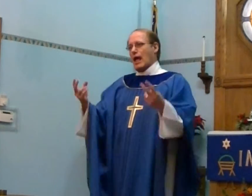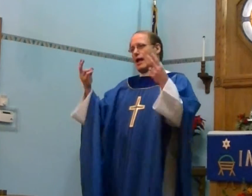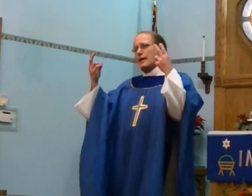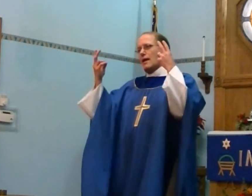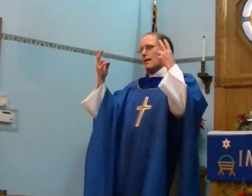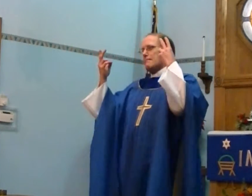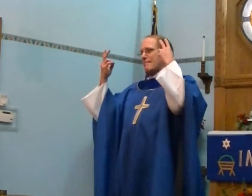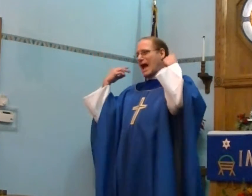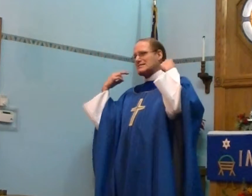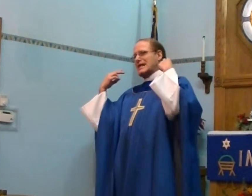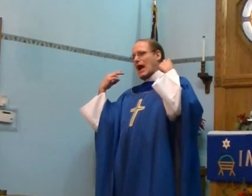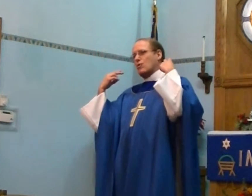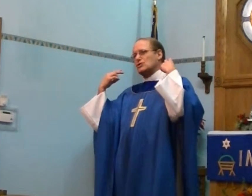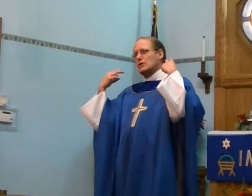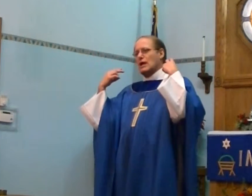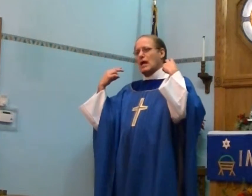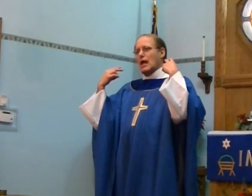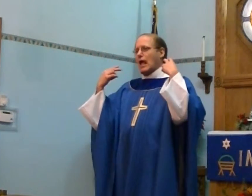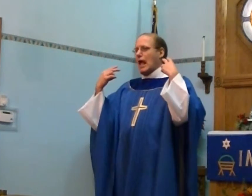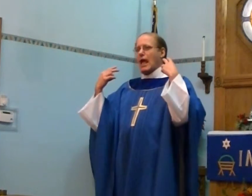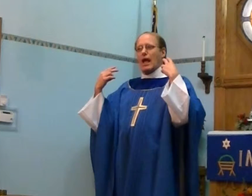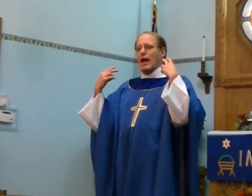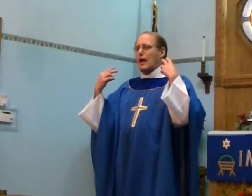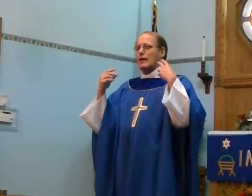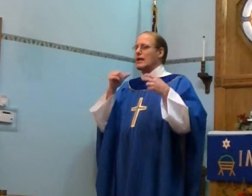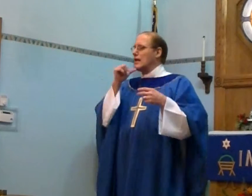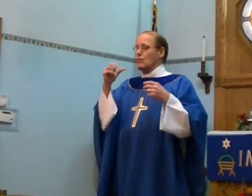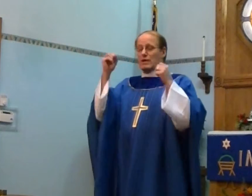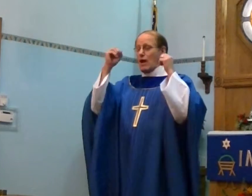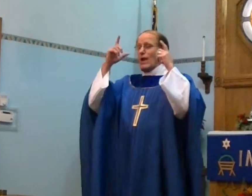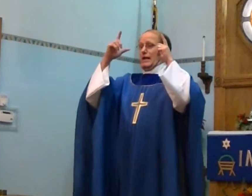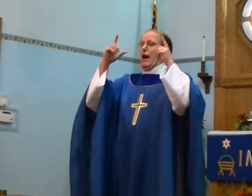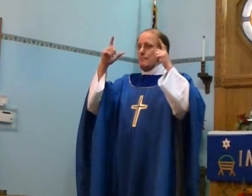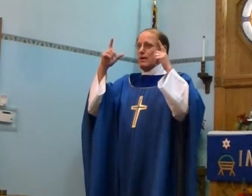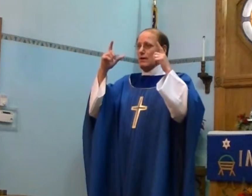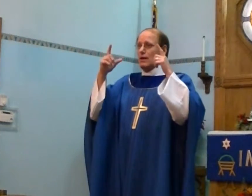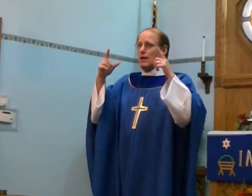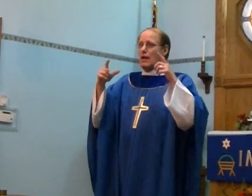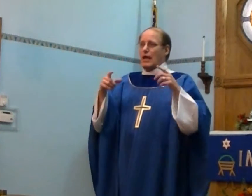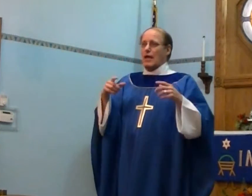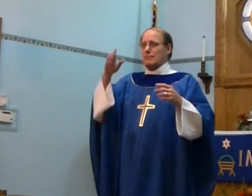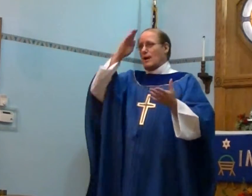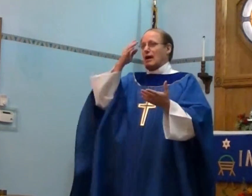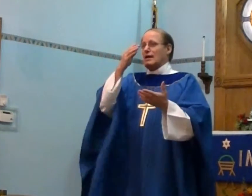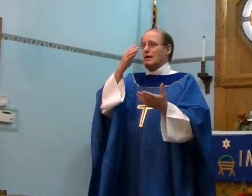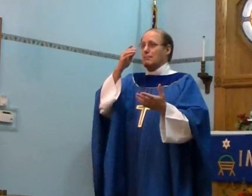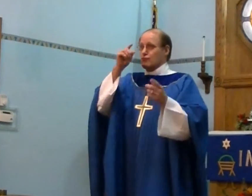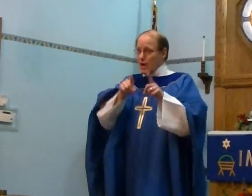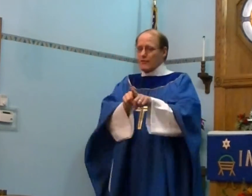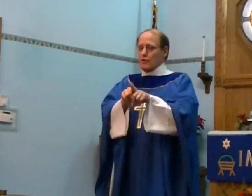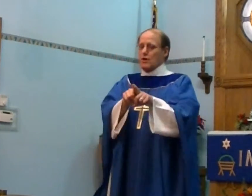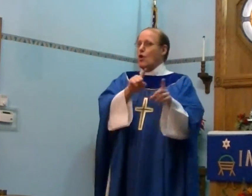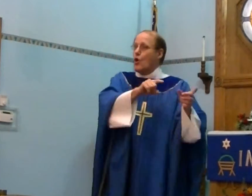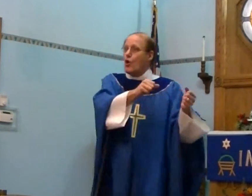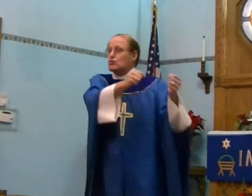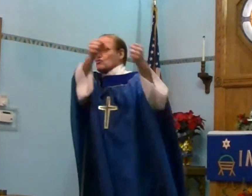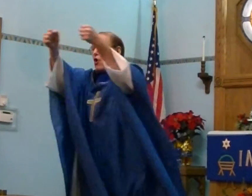passed out and he would not wake up and my brother drove